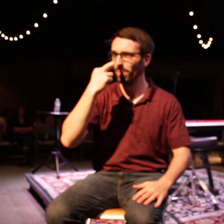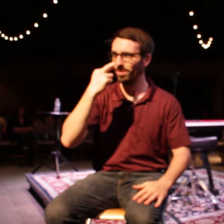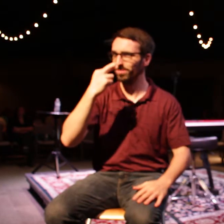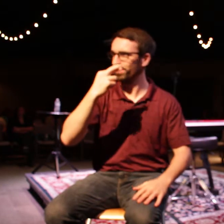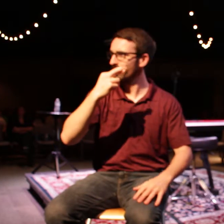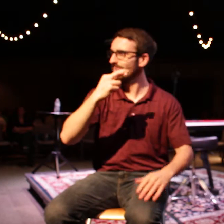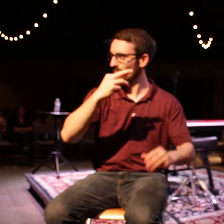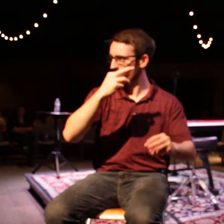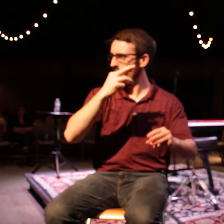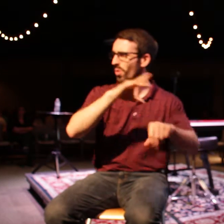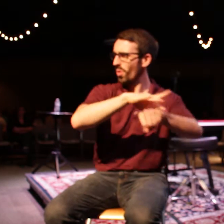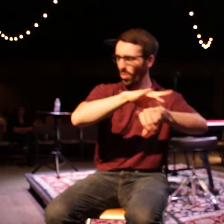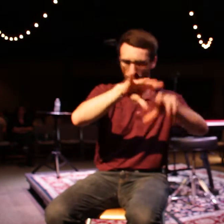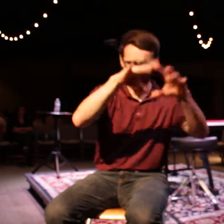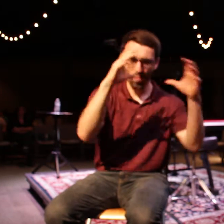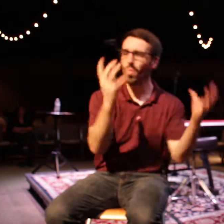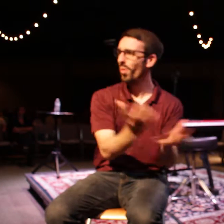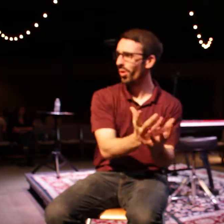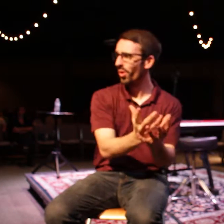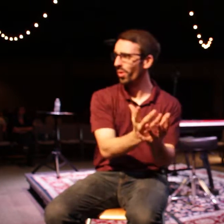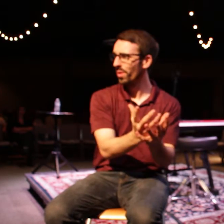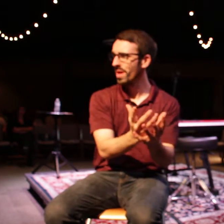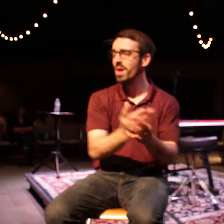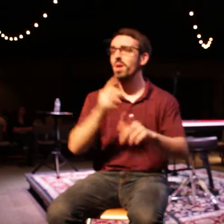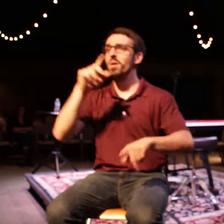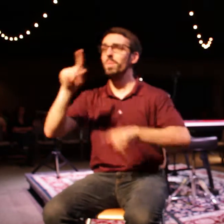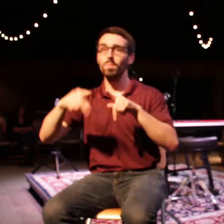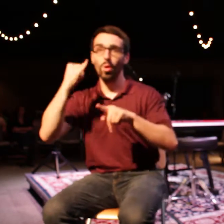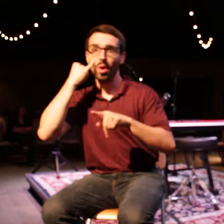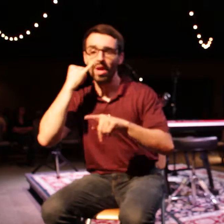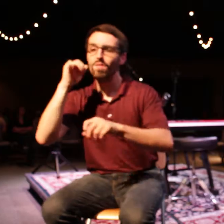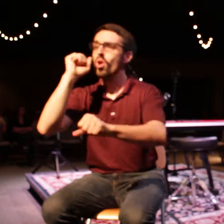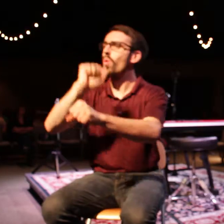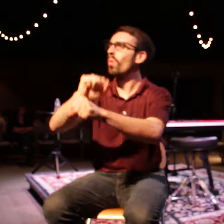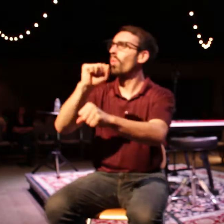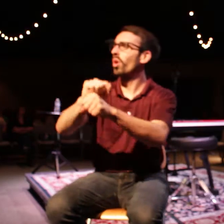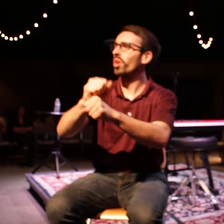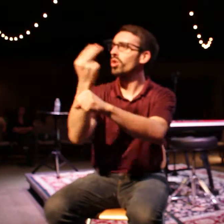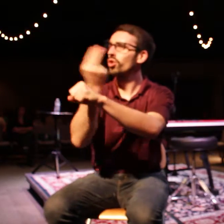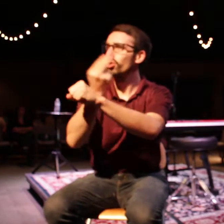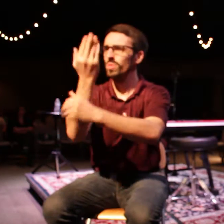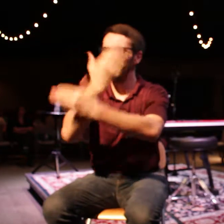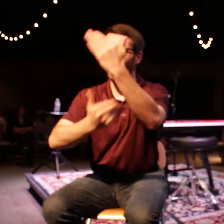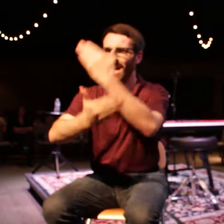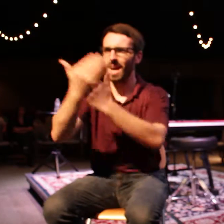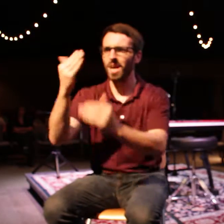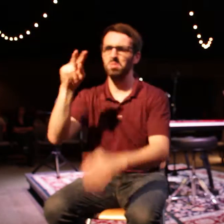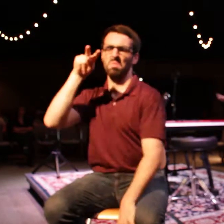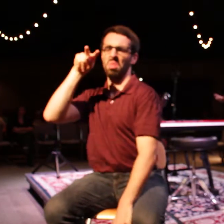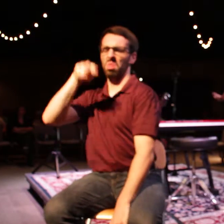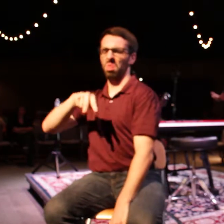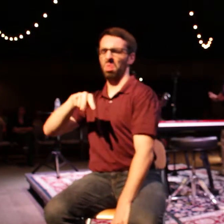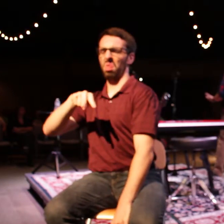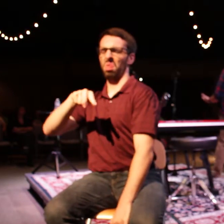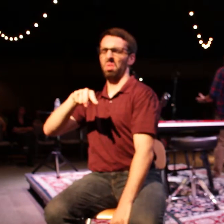anybody who worked with their hands. So any kind of manual labor, they actually frowned upon it. They thought it was kind of low. And the reason for that is because